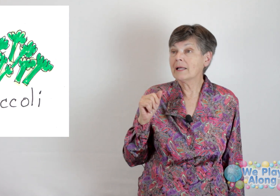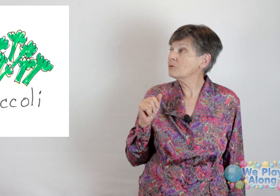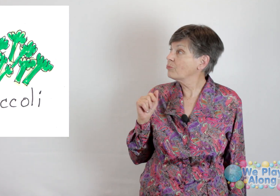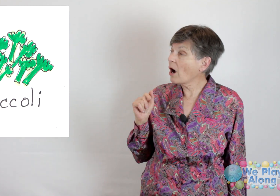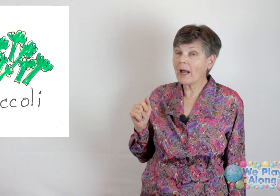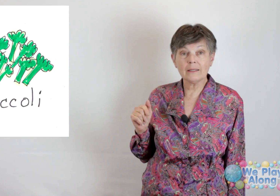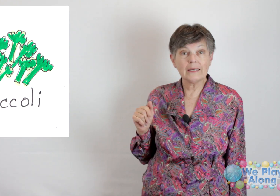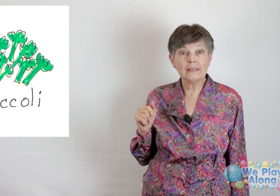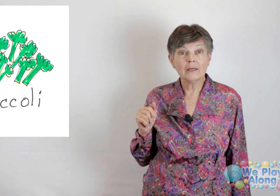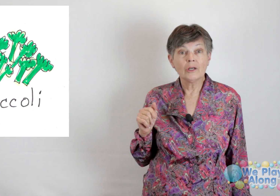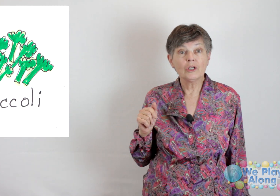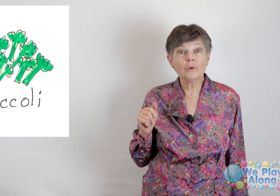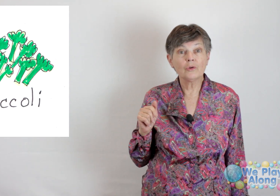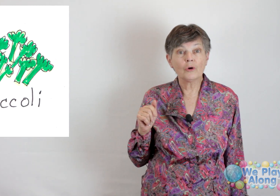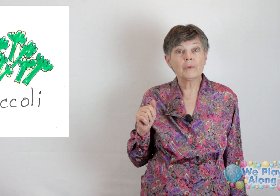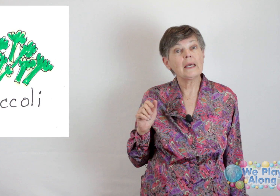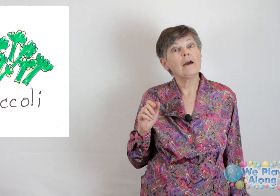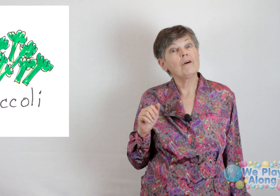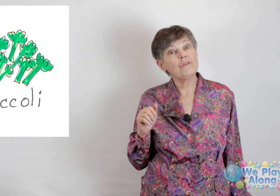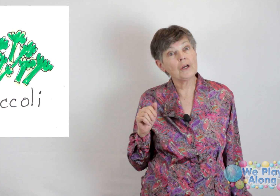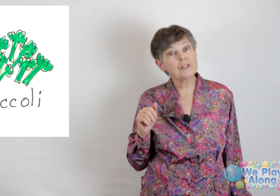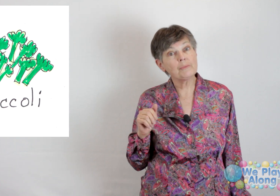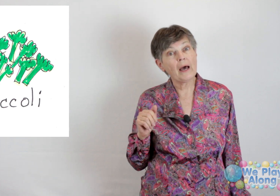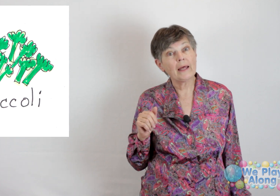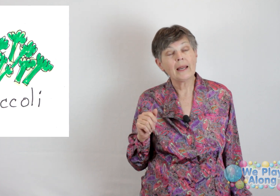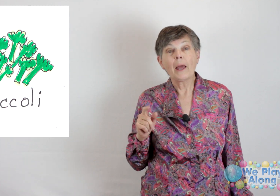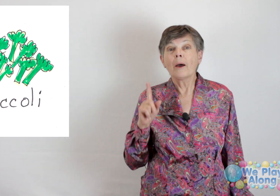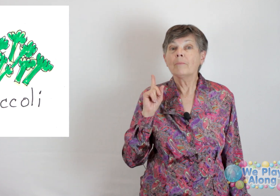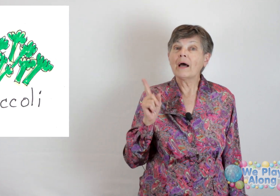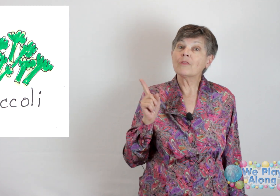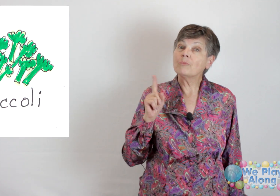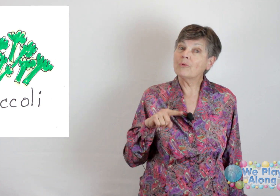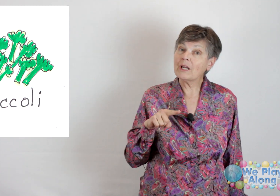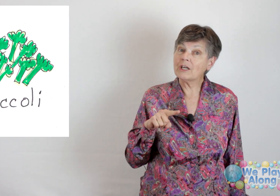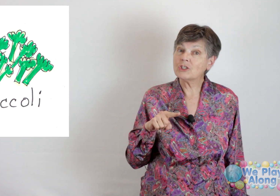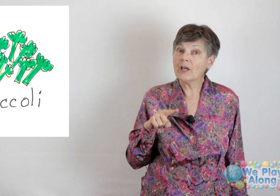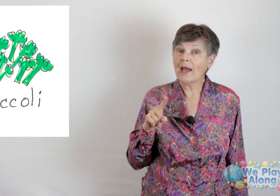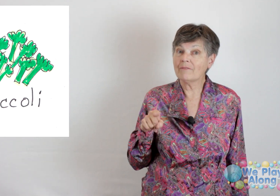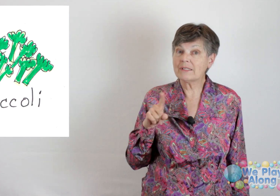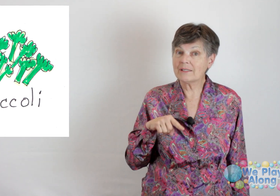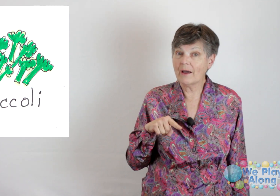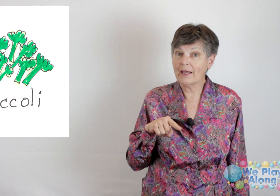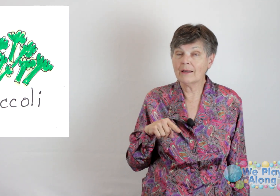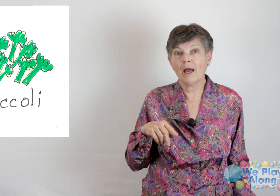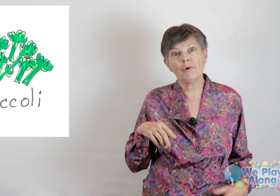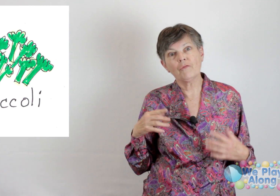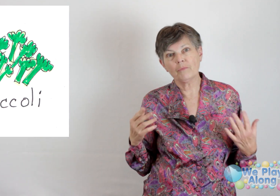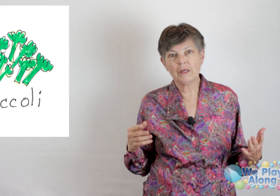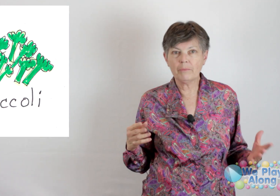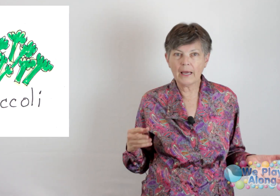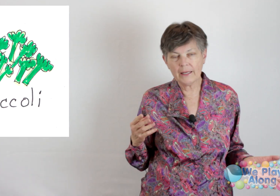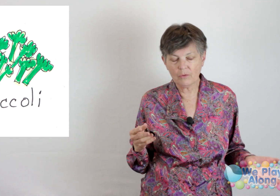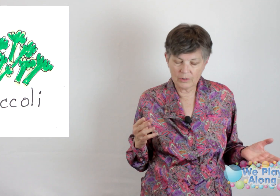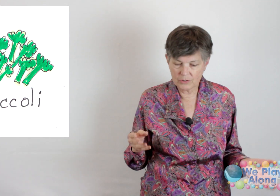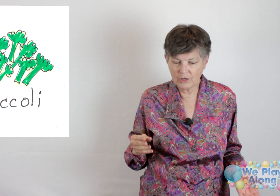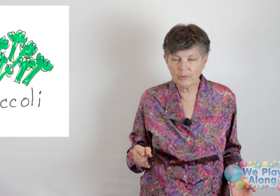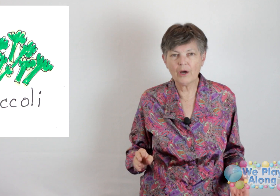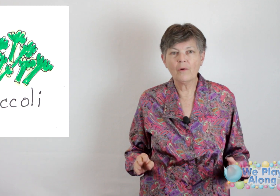It's broccoli. You would normally fingerspell it. But the British have a sign, and I'm all for being bilingual, so here we go.